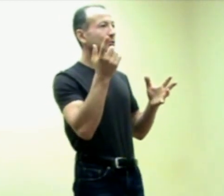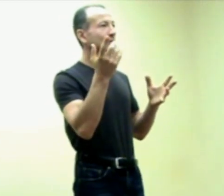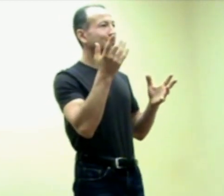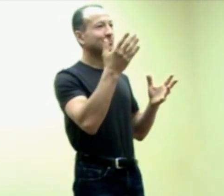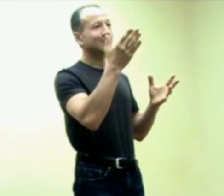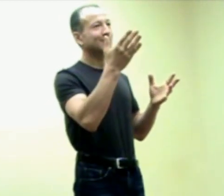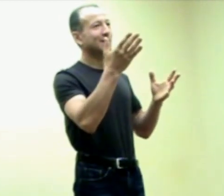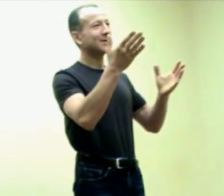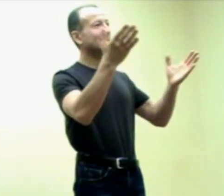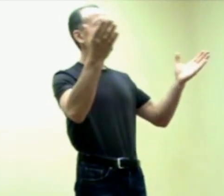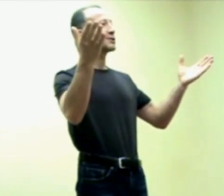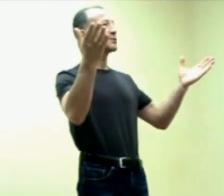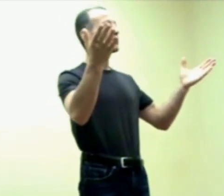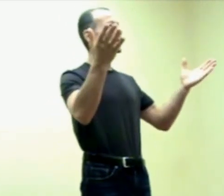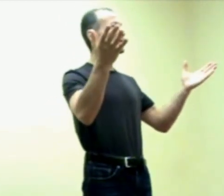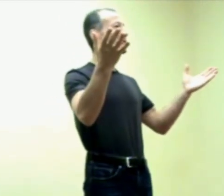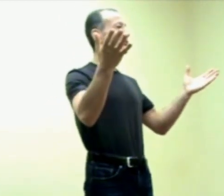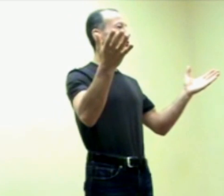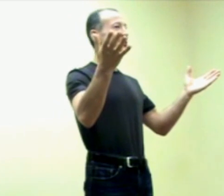are doing, come on mothers, what are kids doing first?